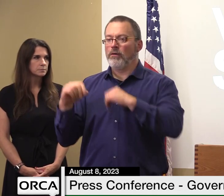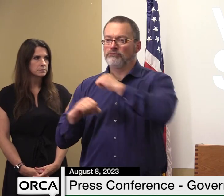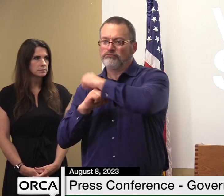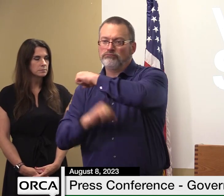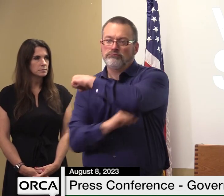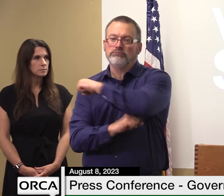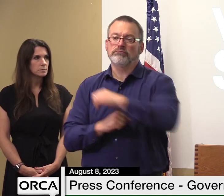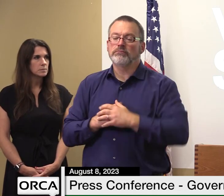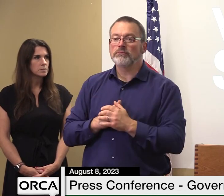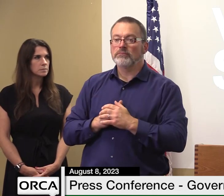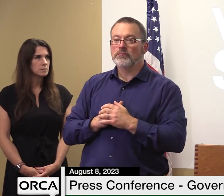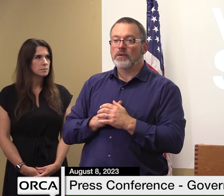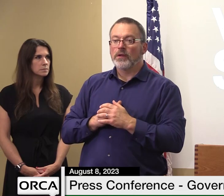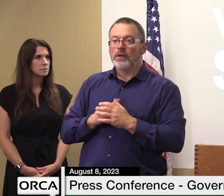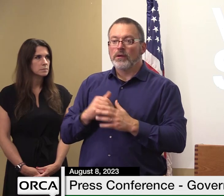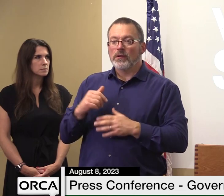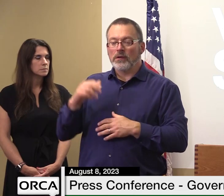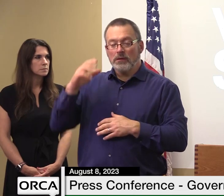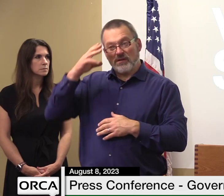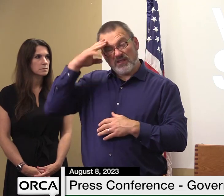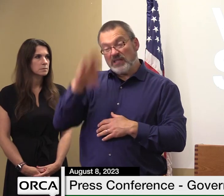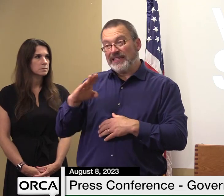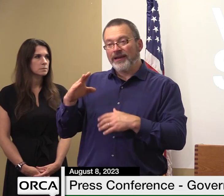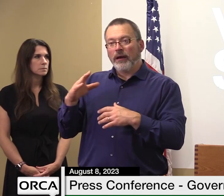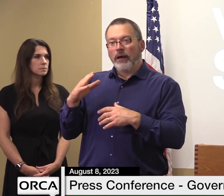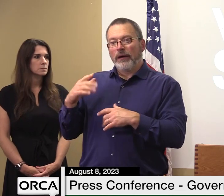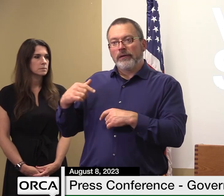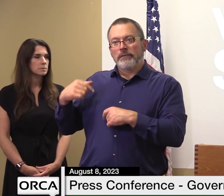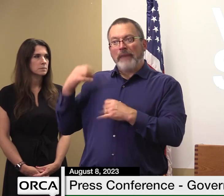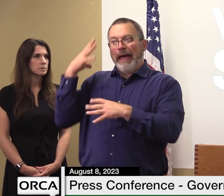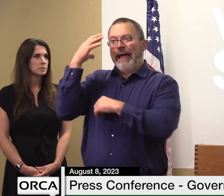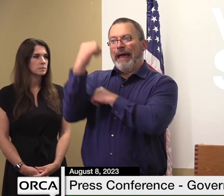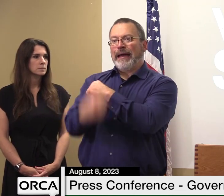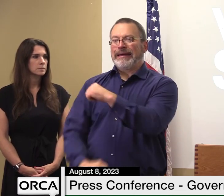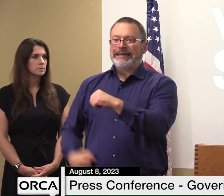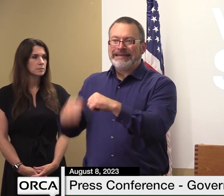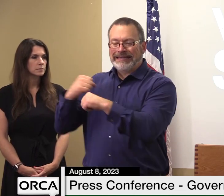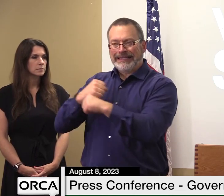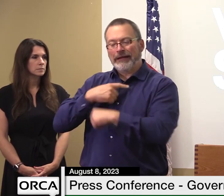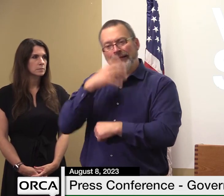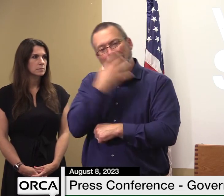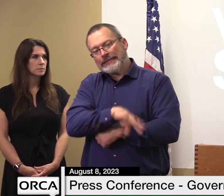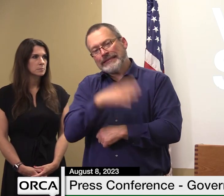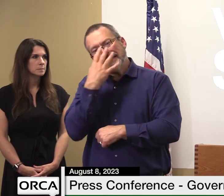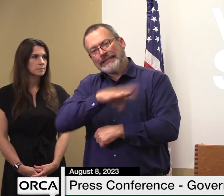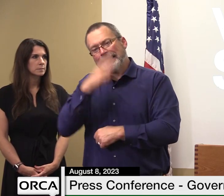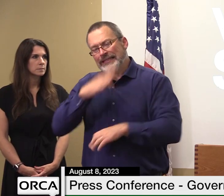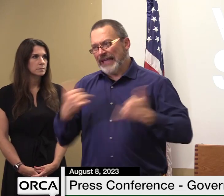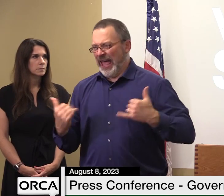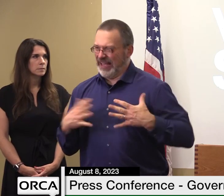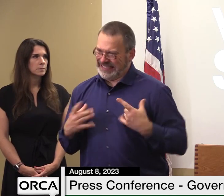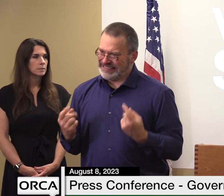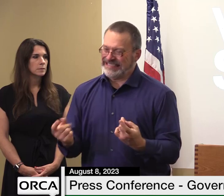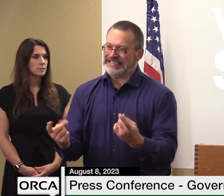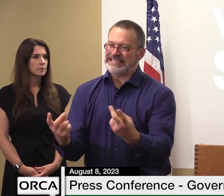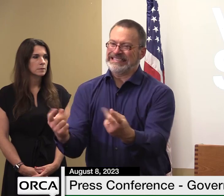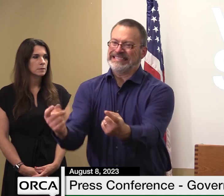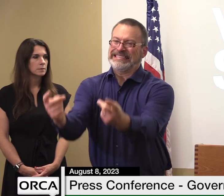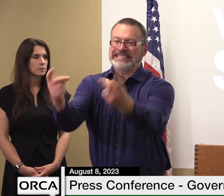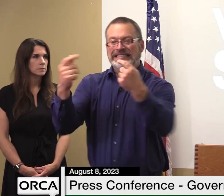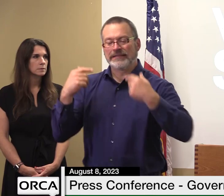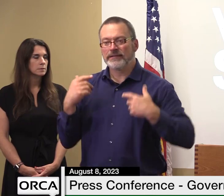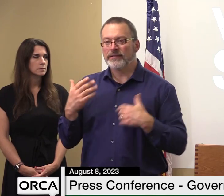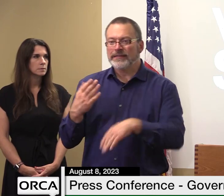behind for far too long is even more important now and coordinating these efforts is how we can best build back stronger